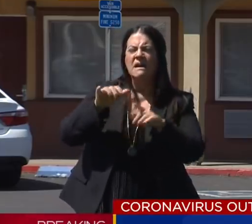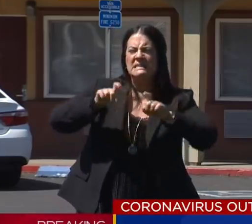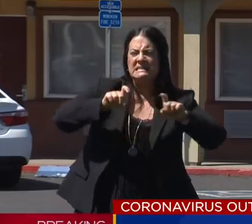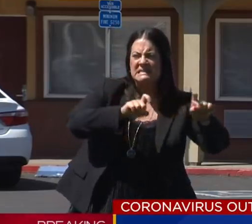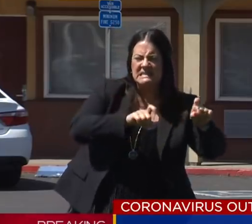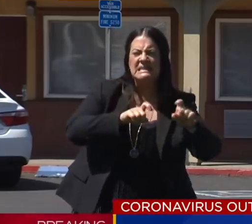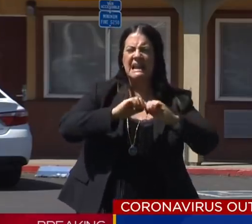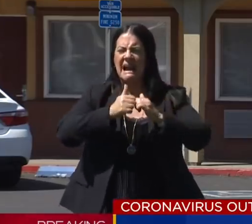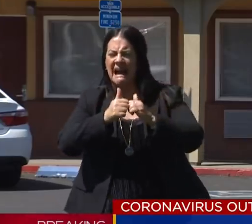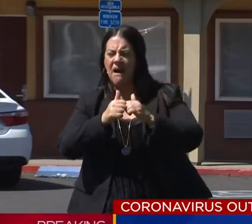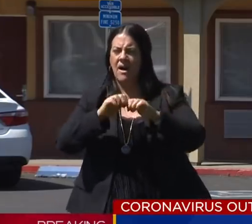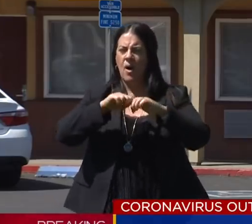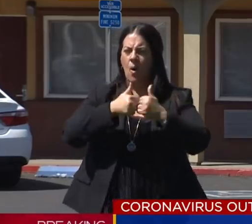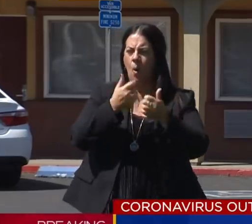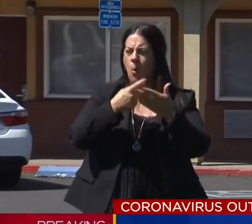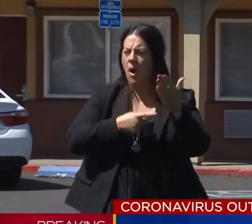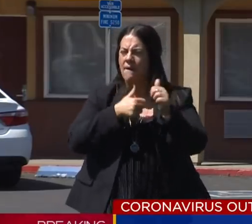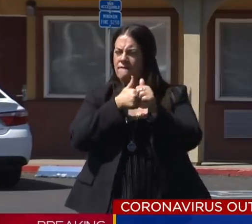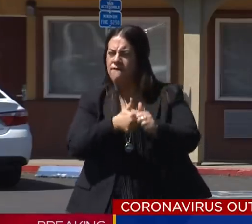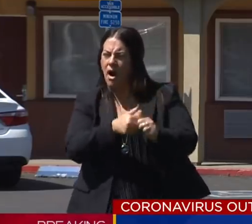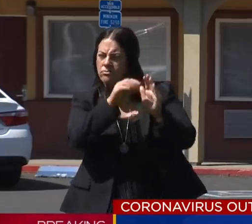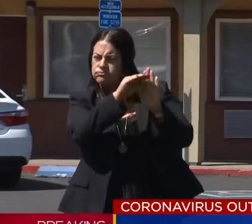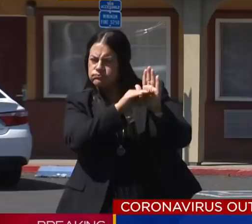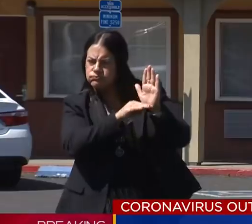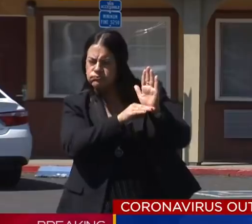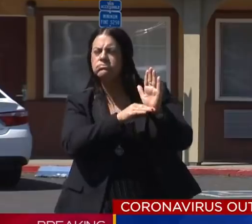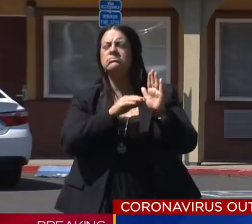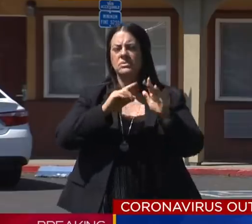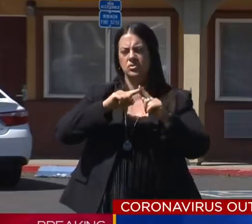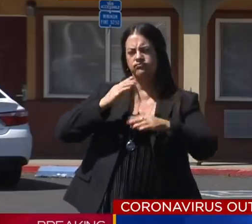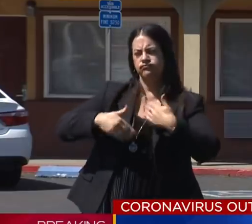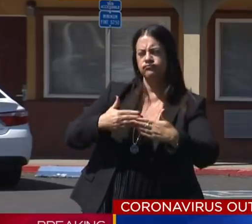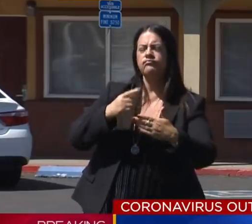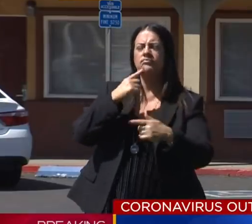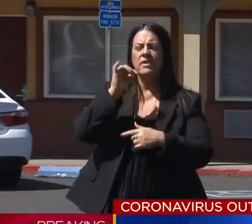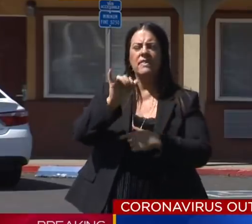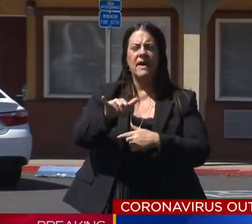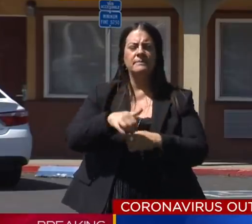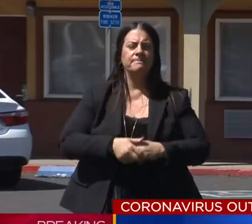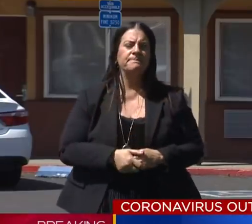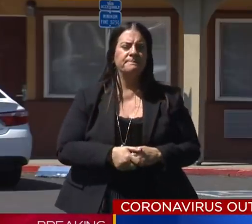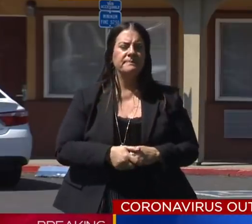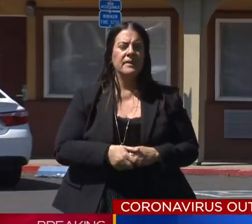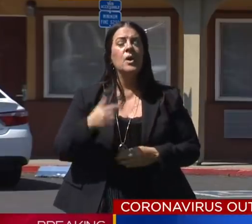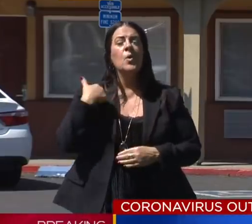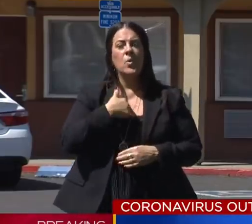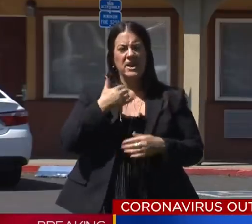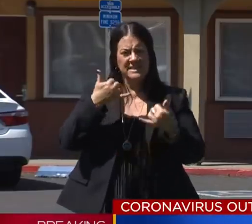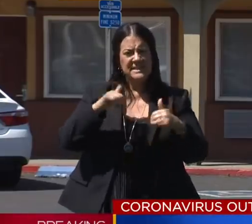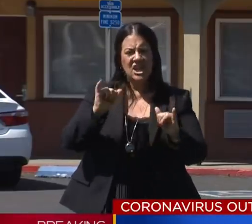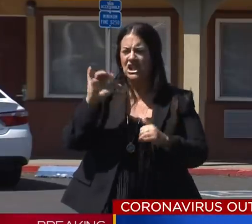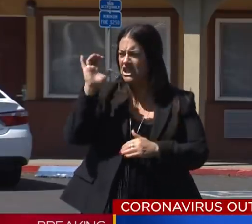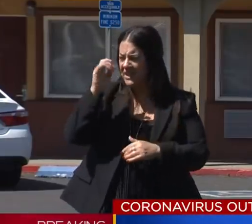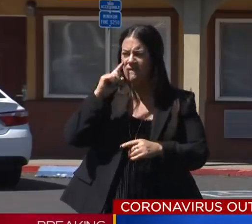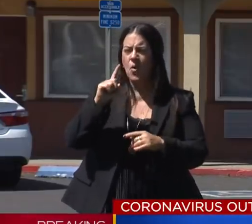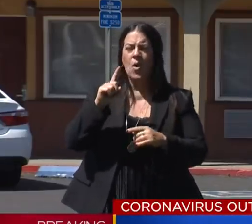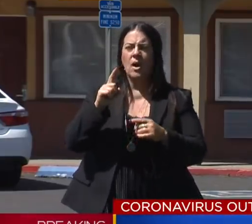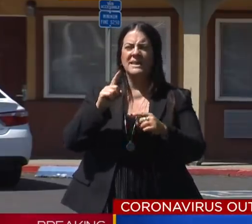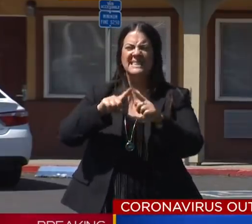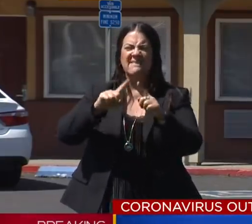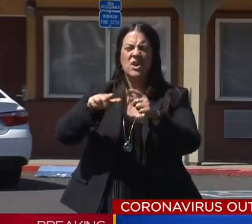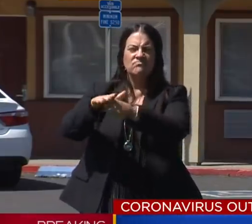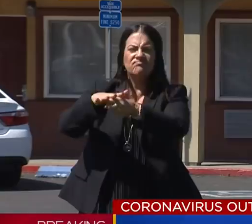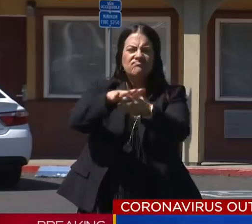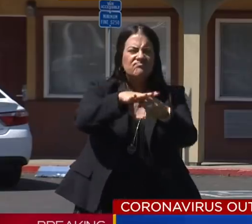protocols in the state of California. We continue to procure a more physical space in this state, including